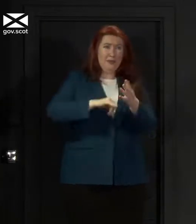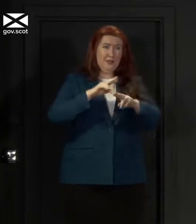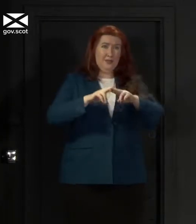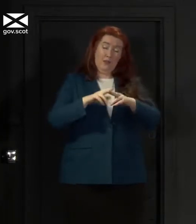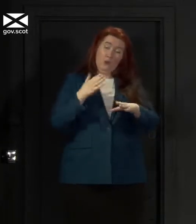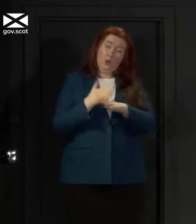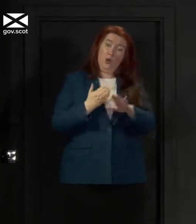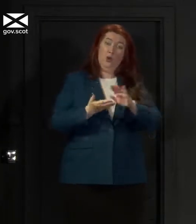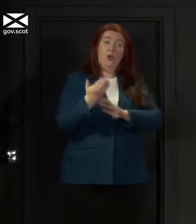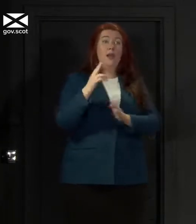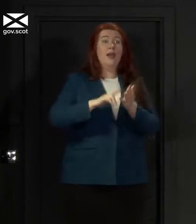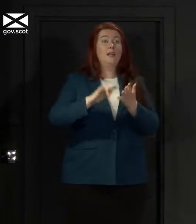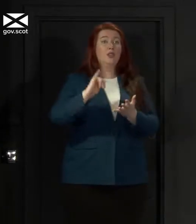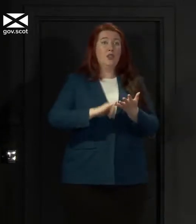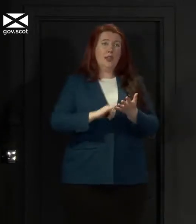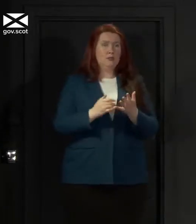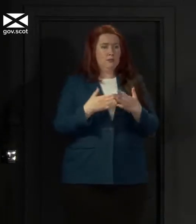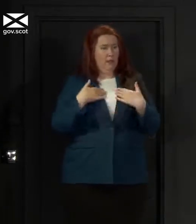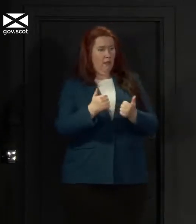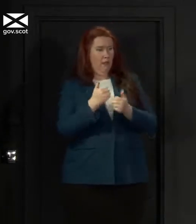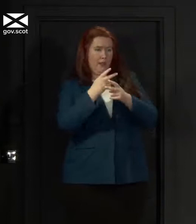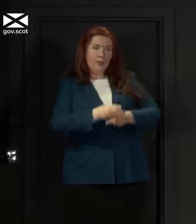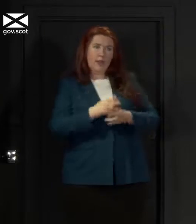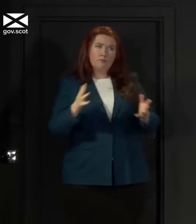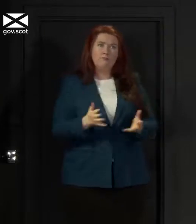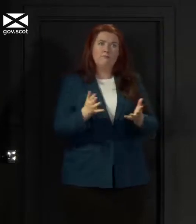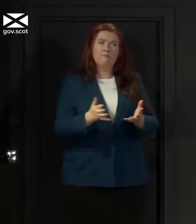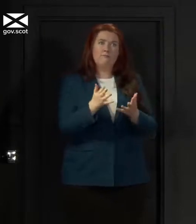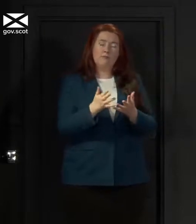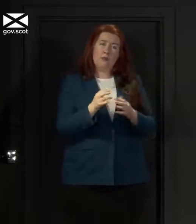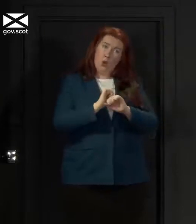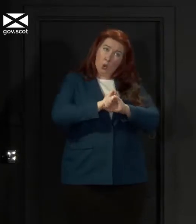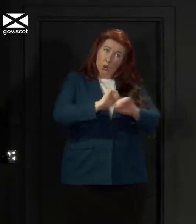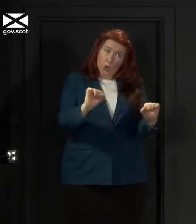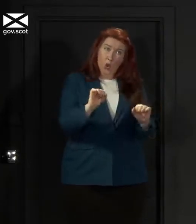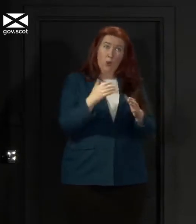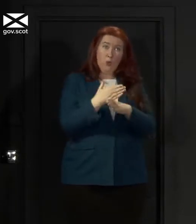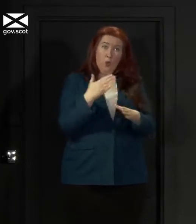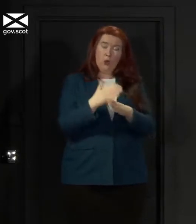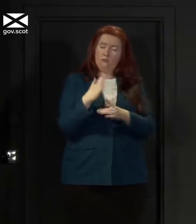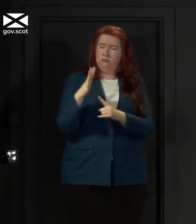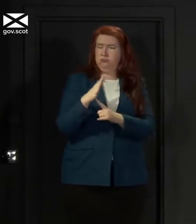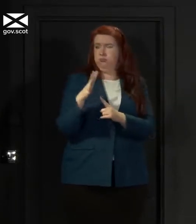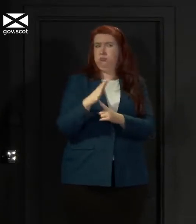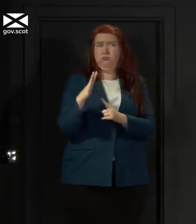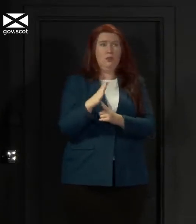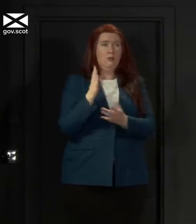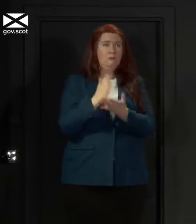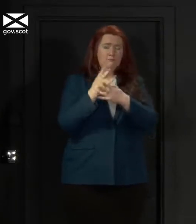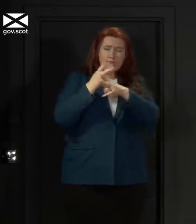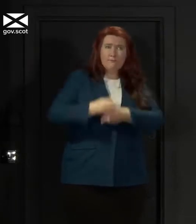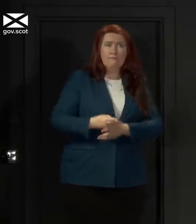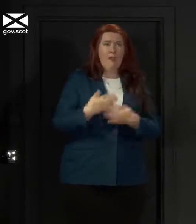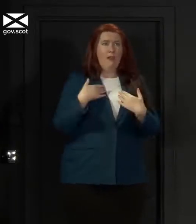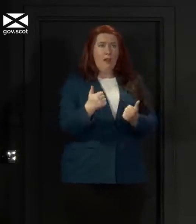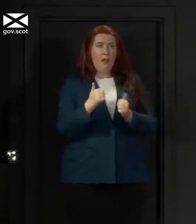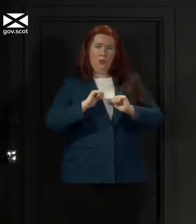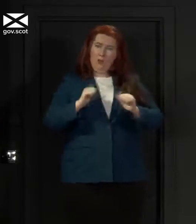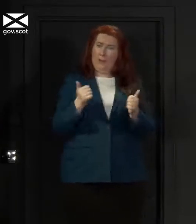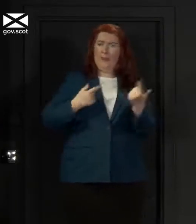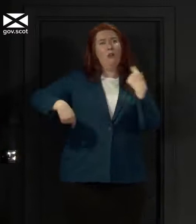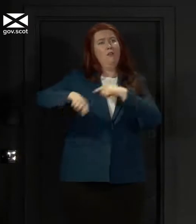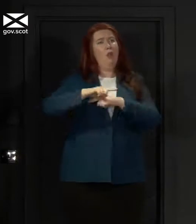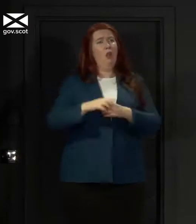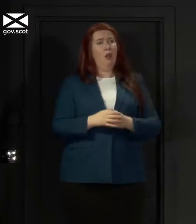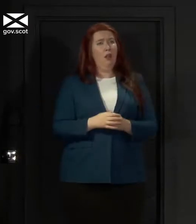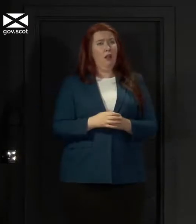keeping our health and care services running. Your work is essential to the health and well-being of all of us.